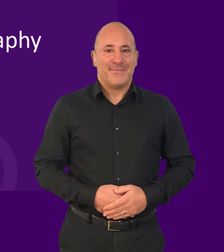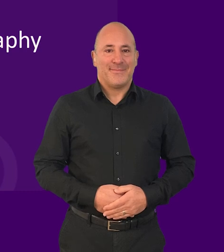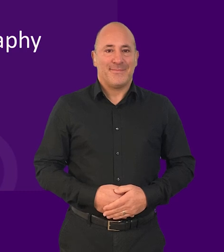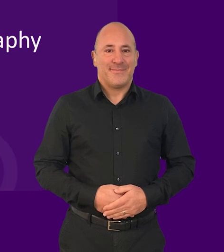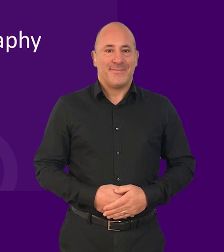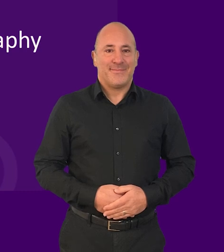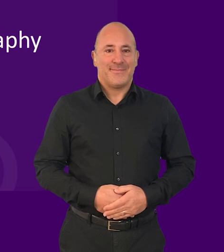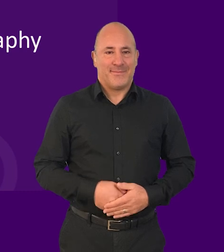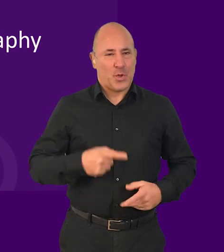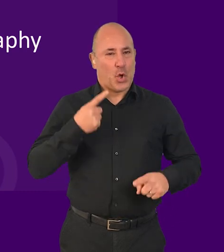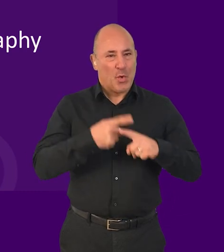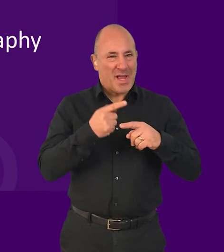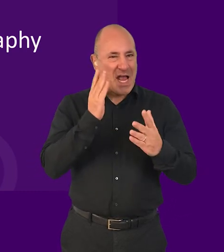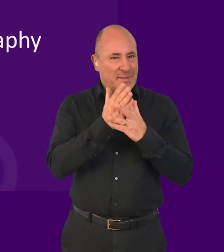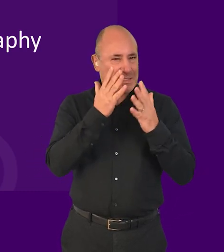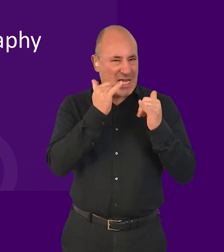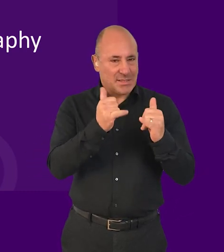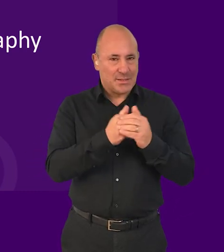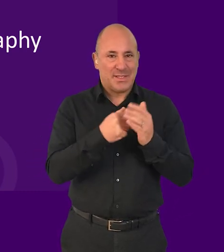Quick Accessibility Test Typography